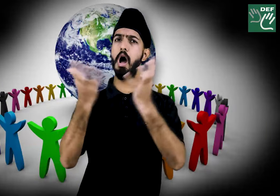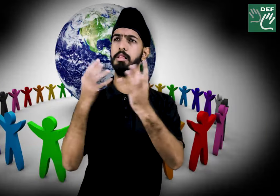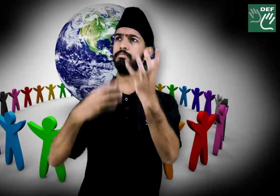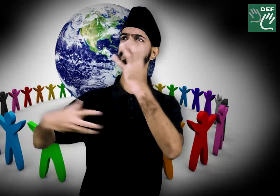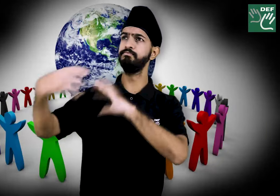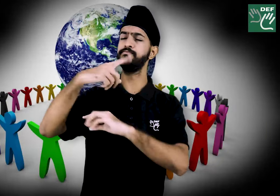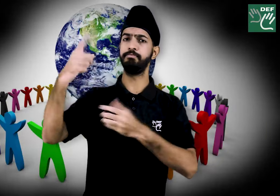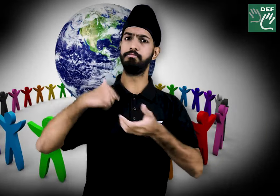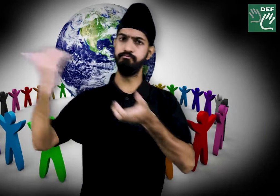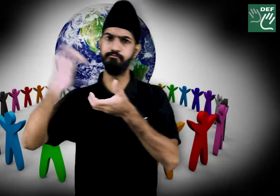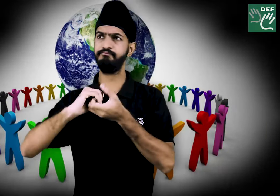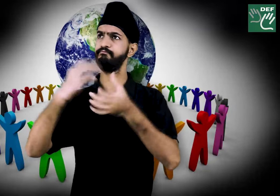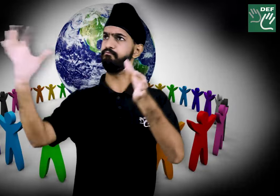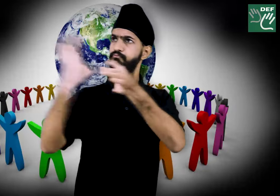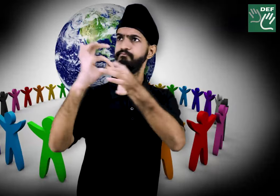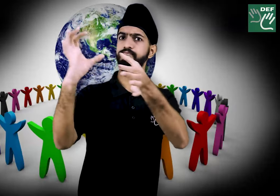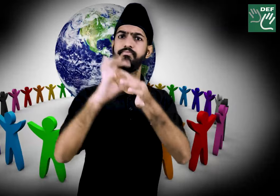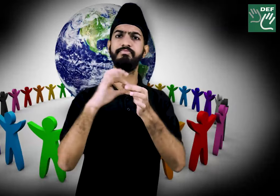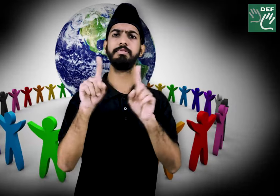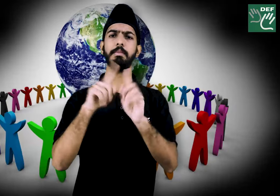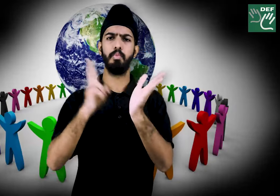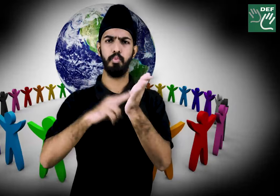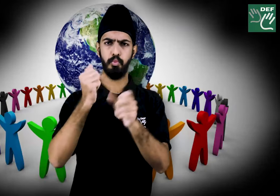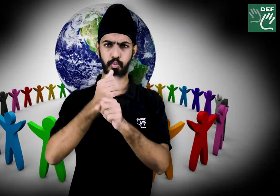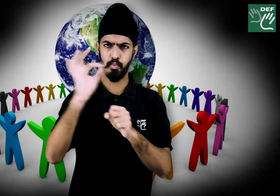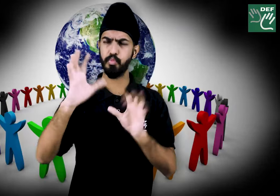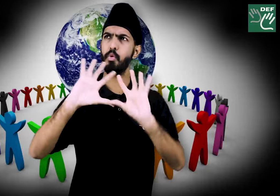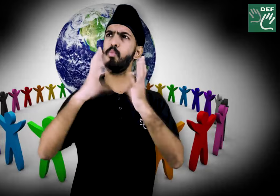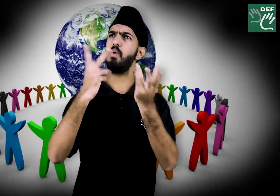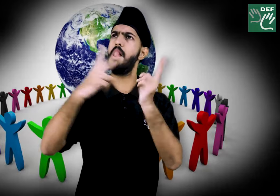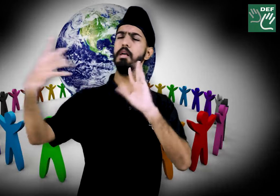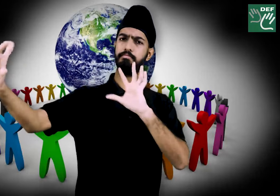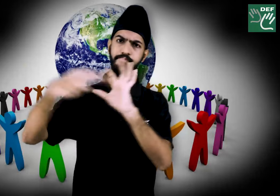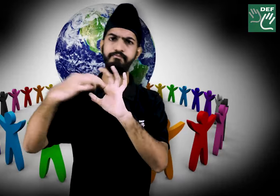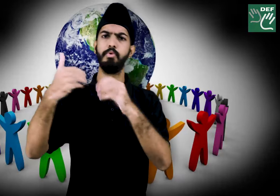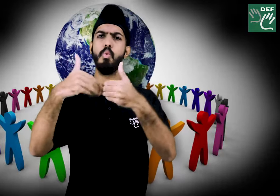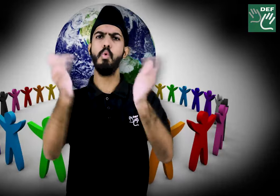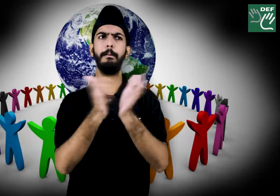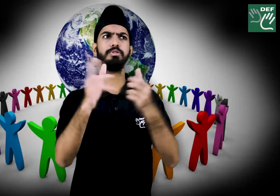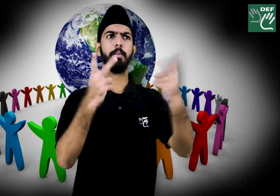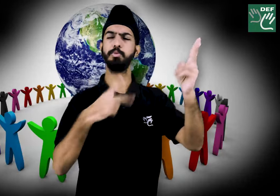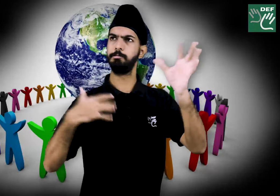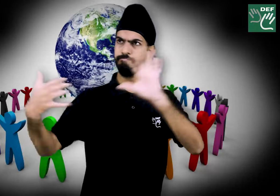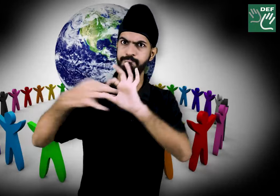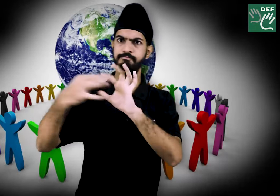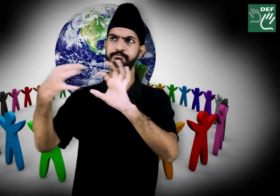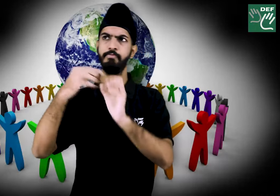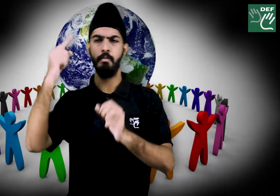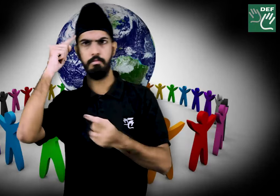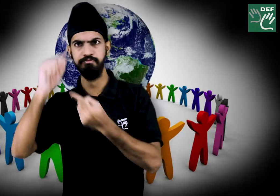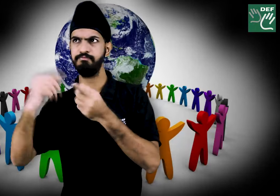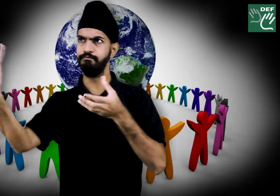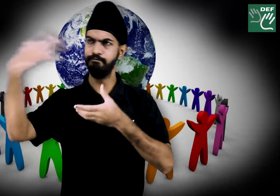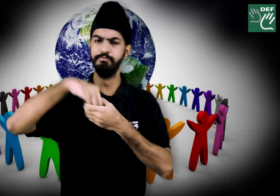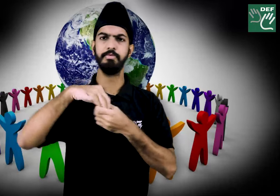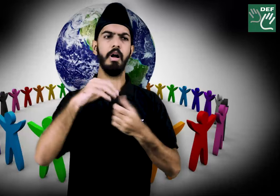ever again. More to this, forcing international corporations such as collaboration between countries, NGOs and